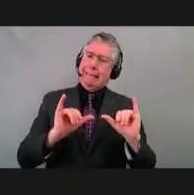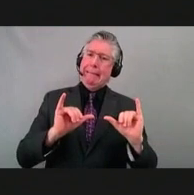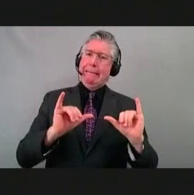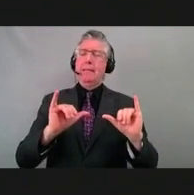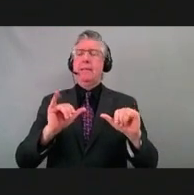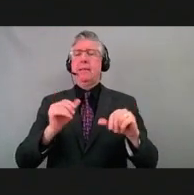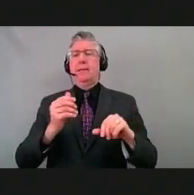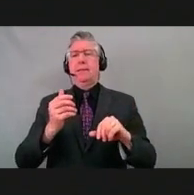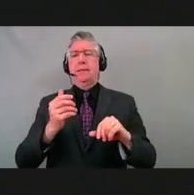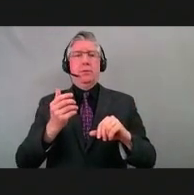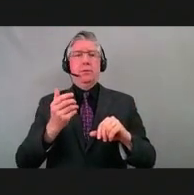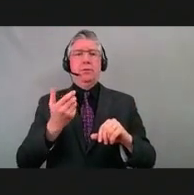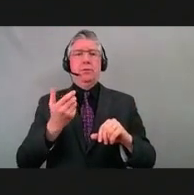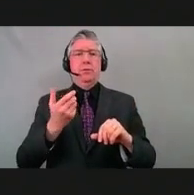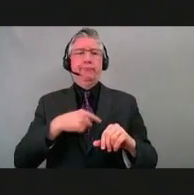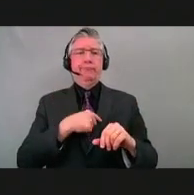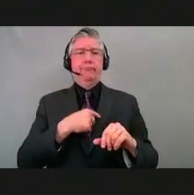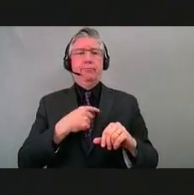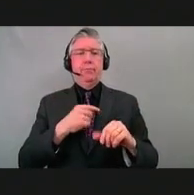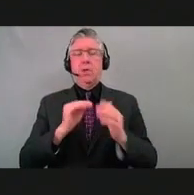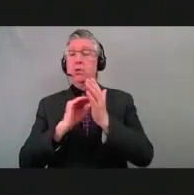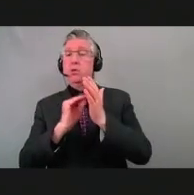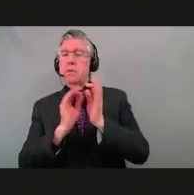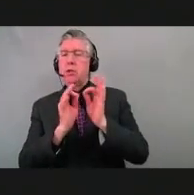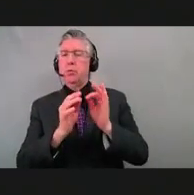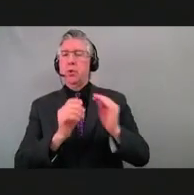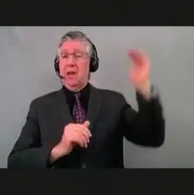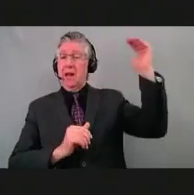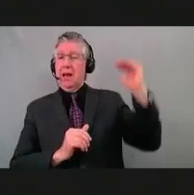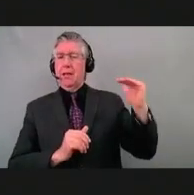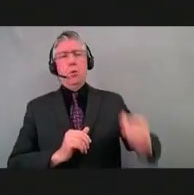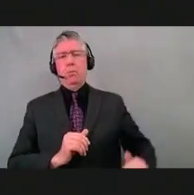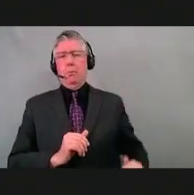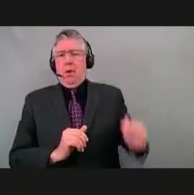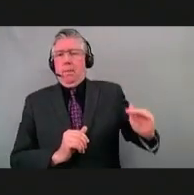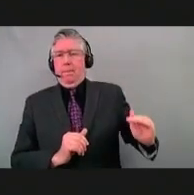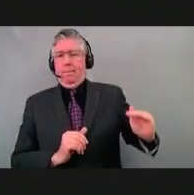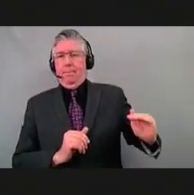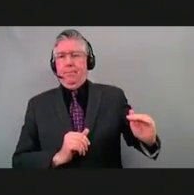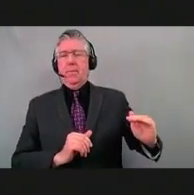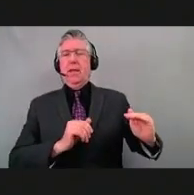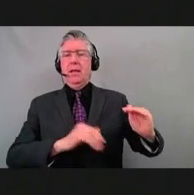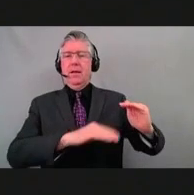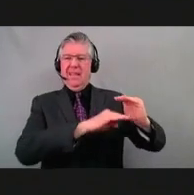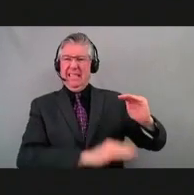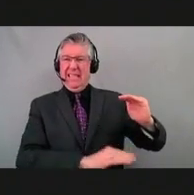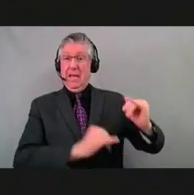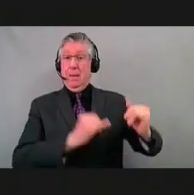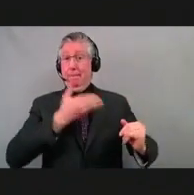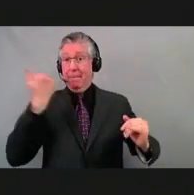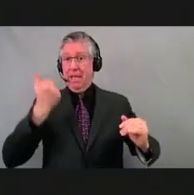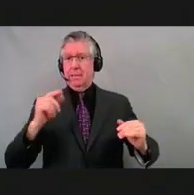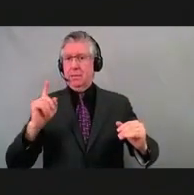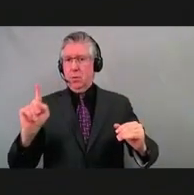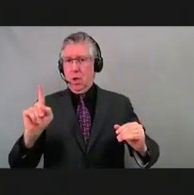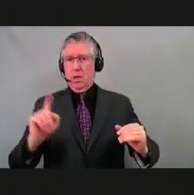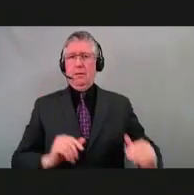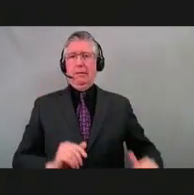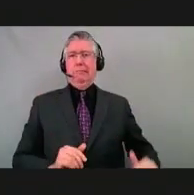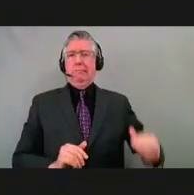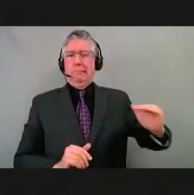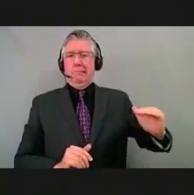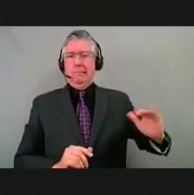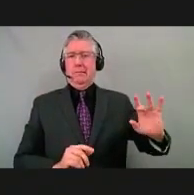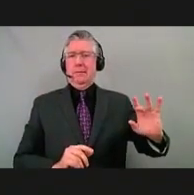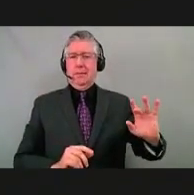of transmission at periods in between the peak values that we've experienced with these large waves that have occurred. But